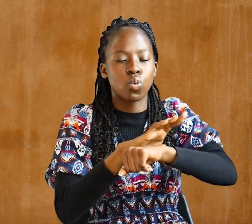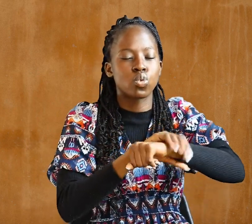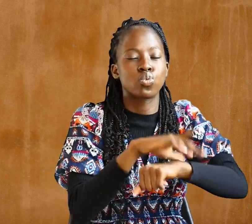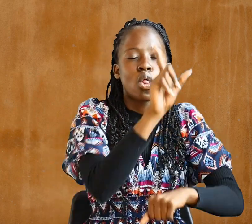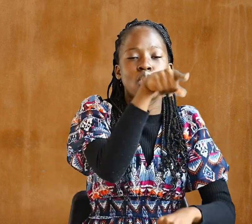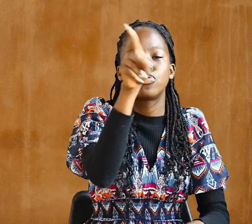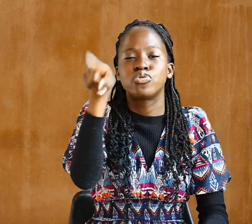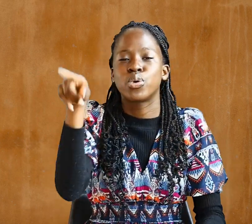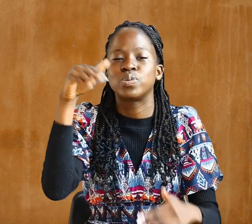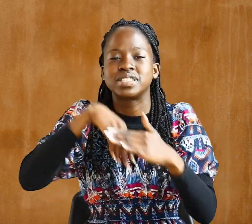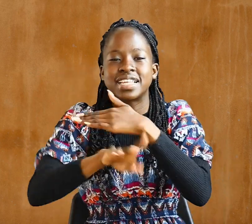in the deaf community.